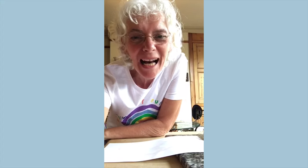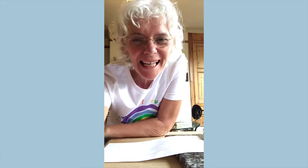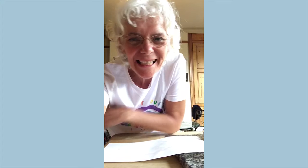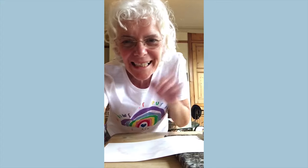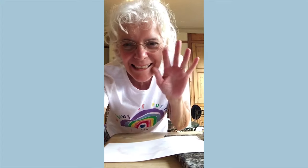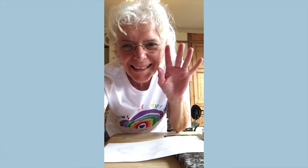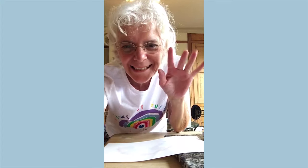Bye Bye Bye Bye Bye Bye Bye